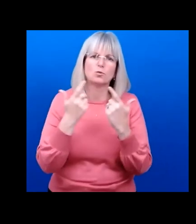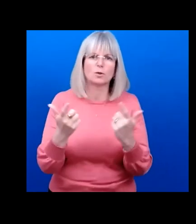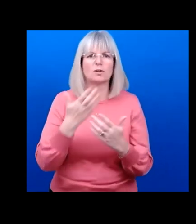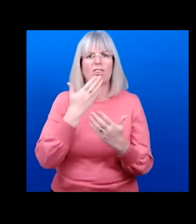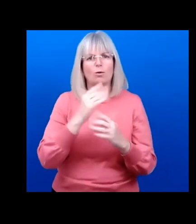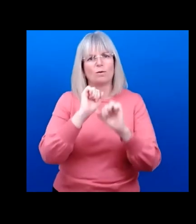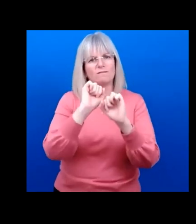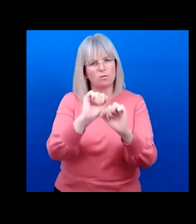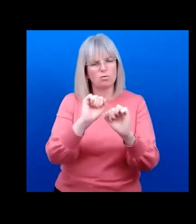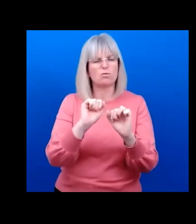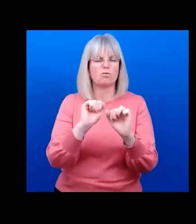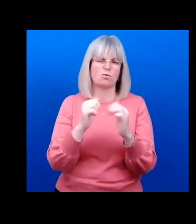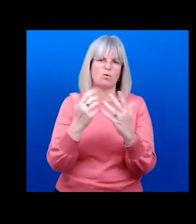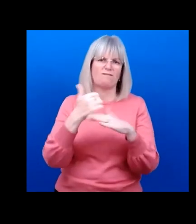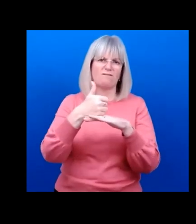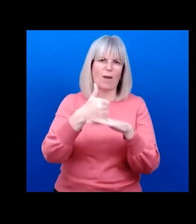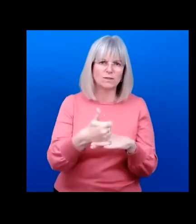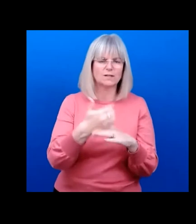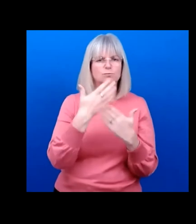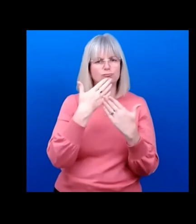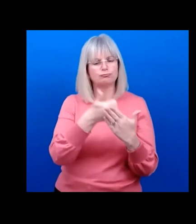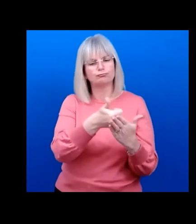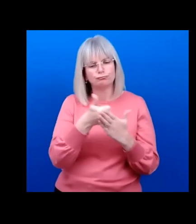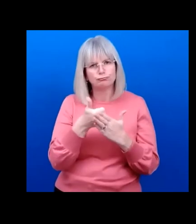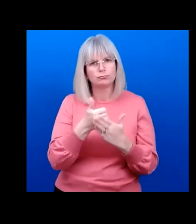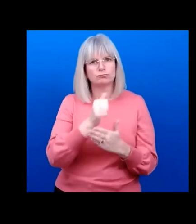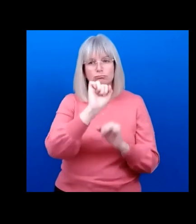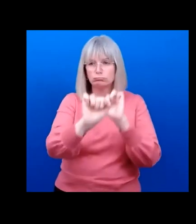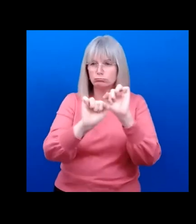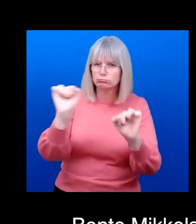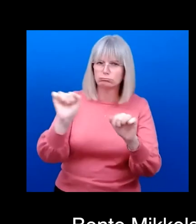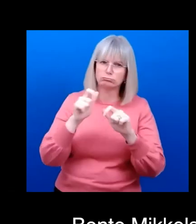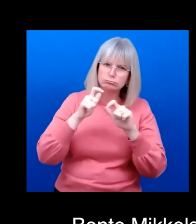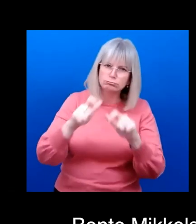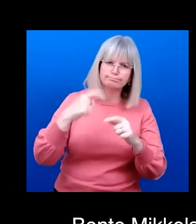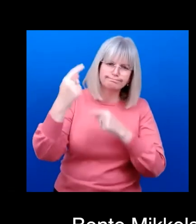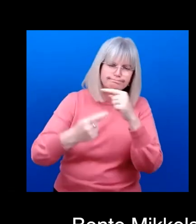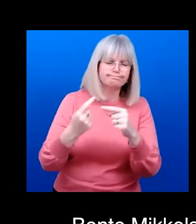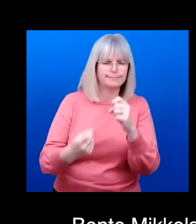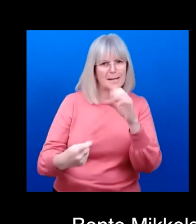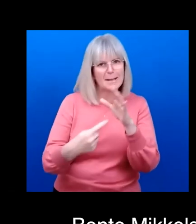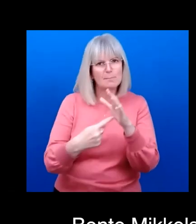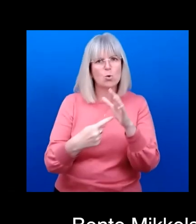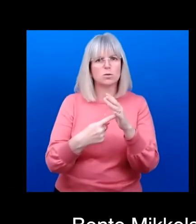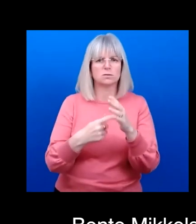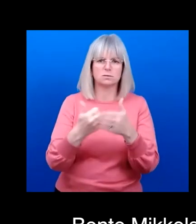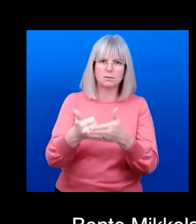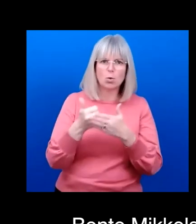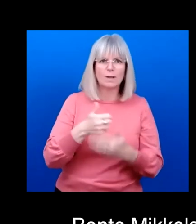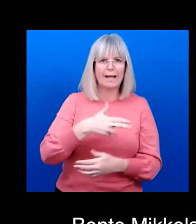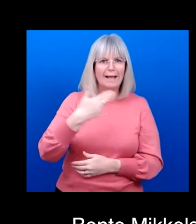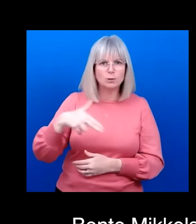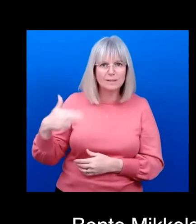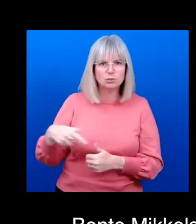and, of course, with the continuous and extremely important support from Indonesia and Australia.